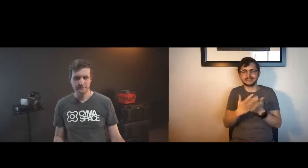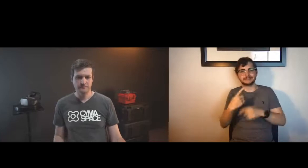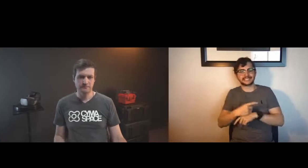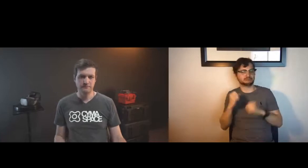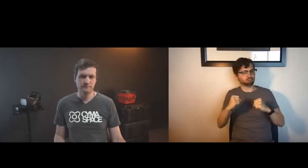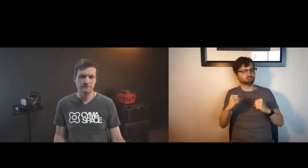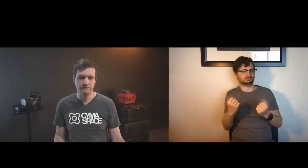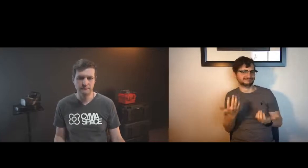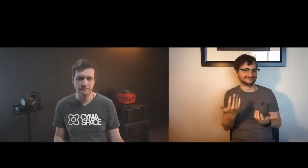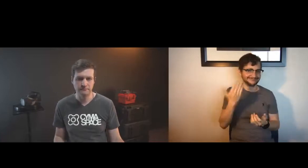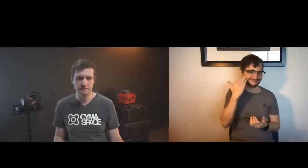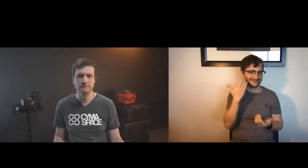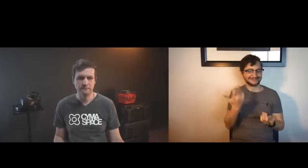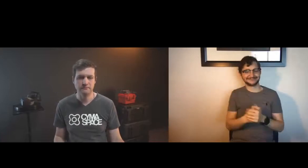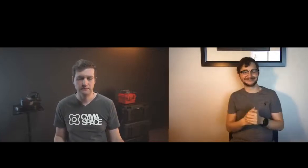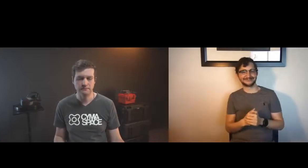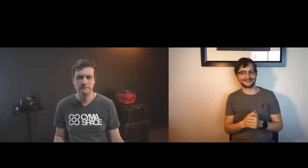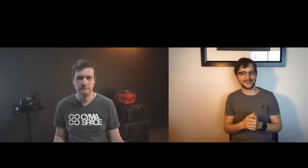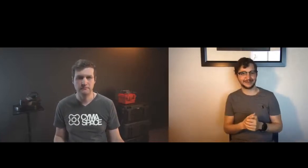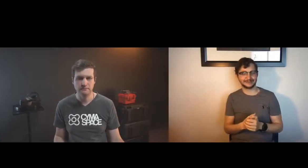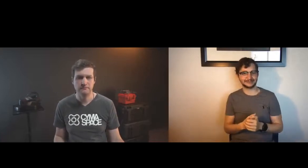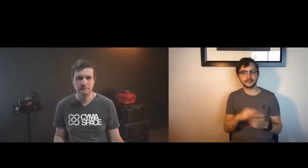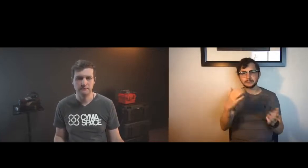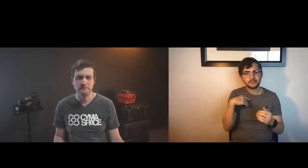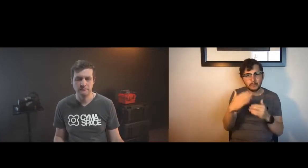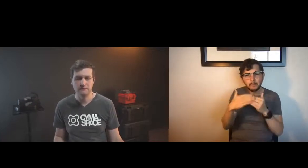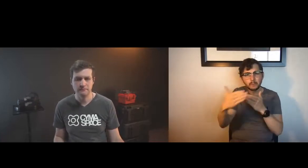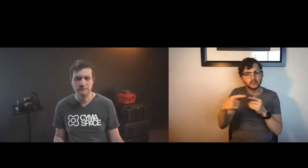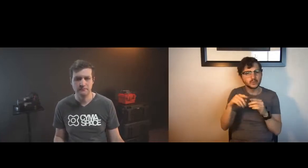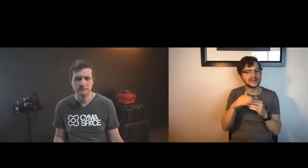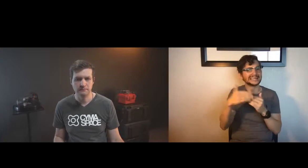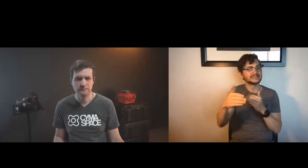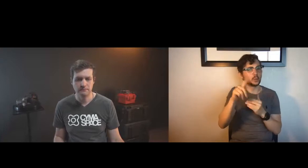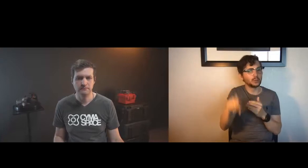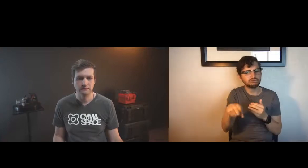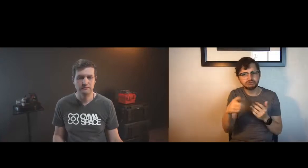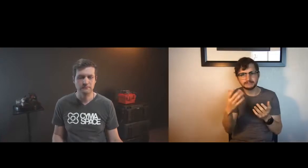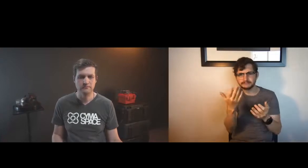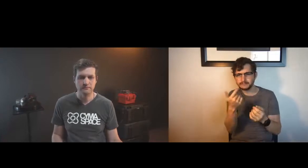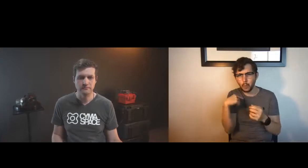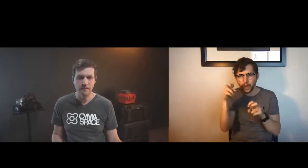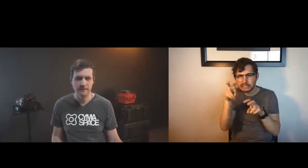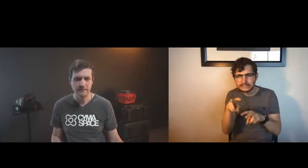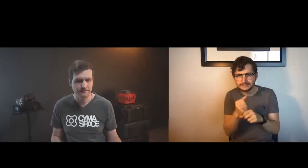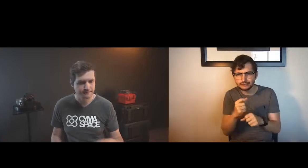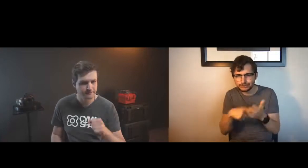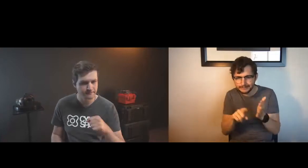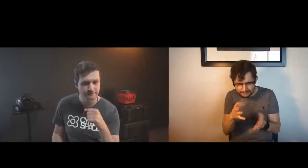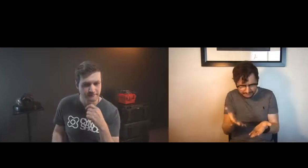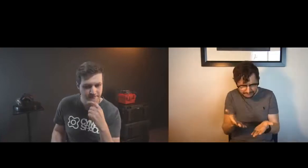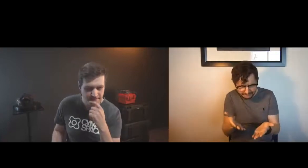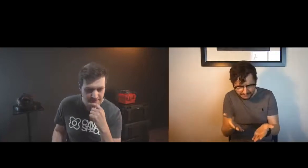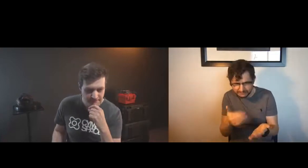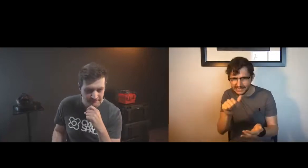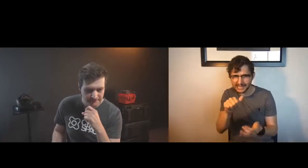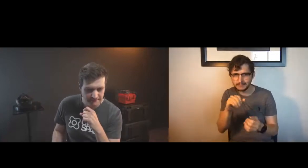part of what keeps me going but definitely i have my days where i don't feel like keeping on and um thinking of other people is